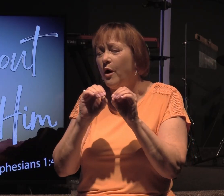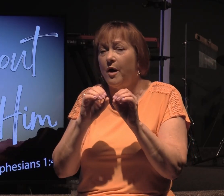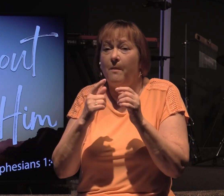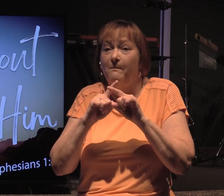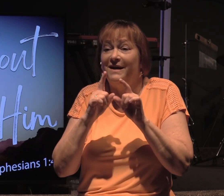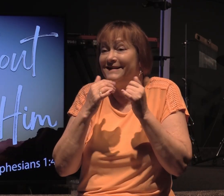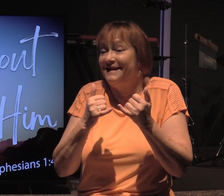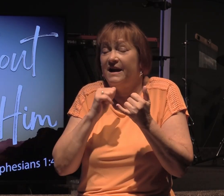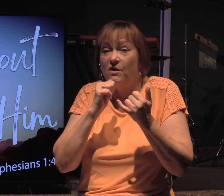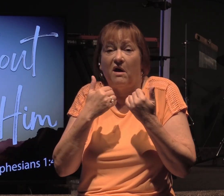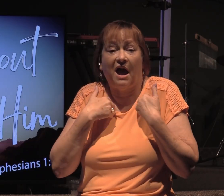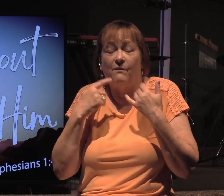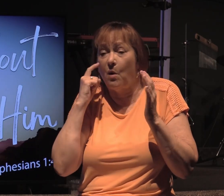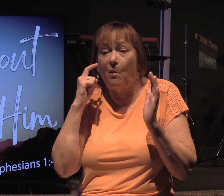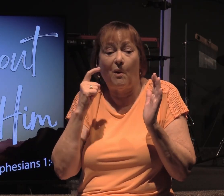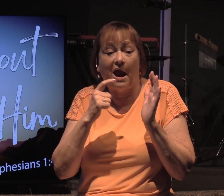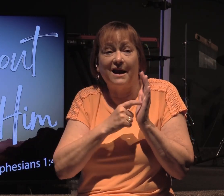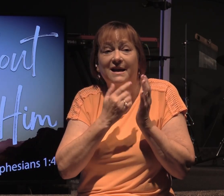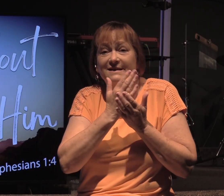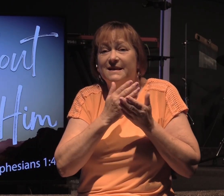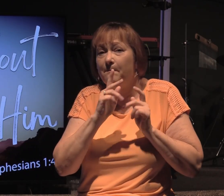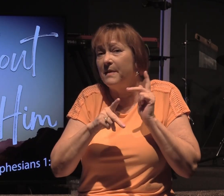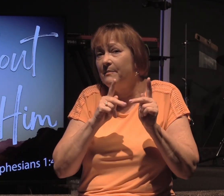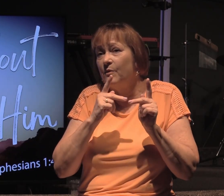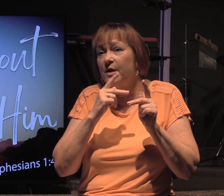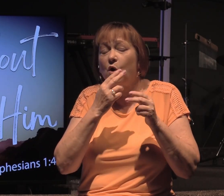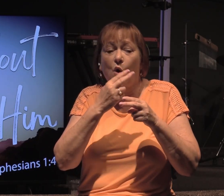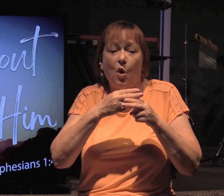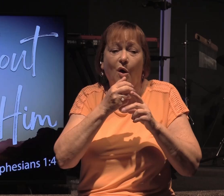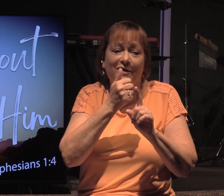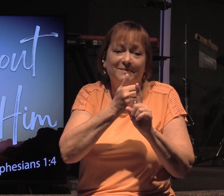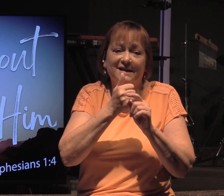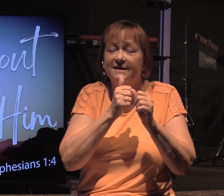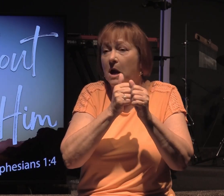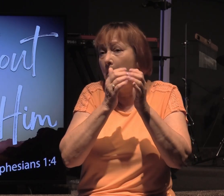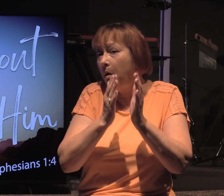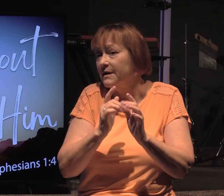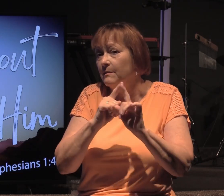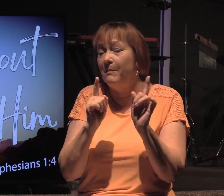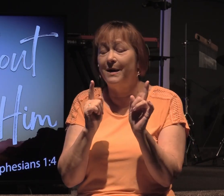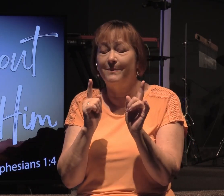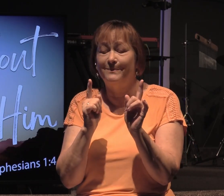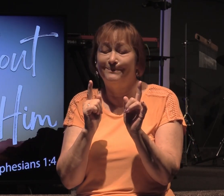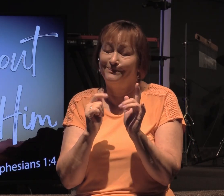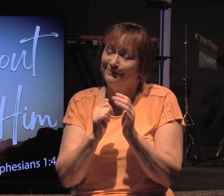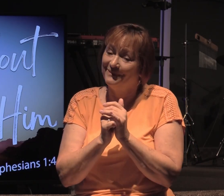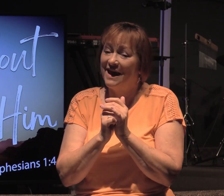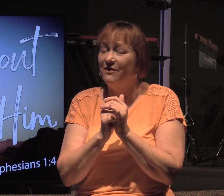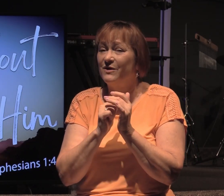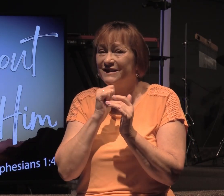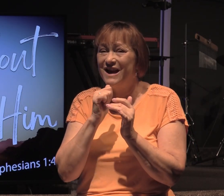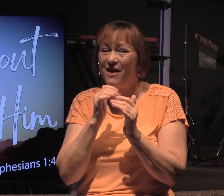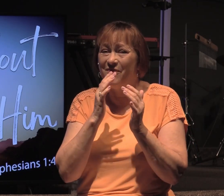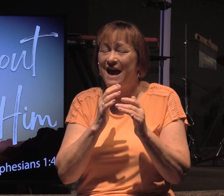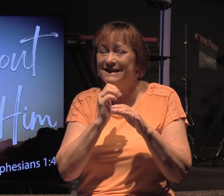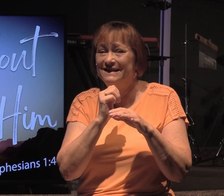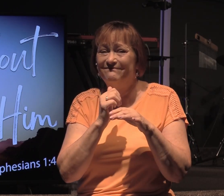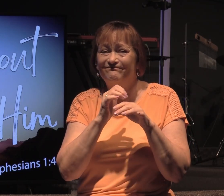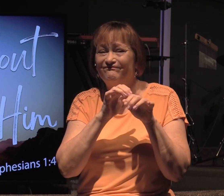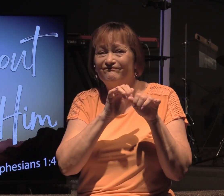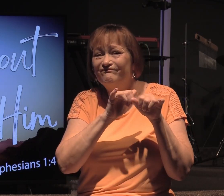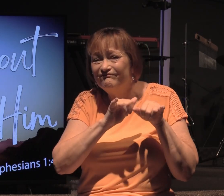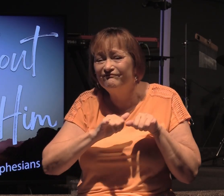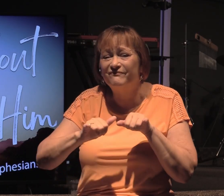don't have, we don't recognize, some people would call themselves an apostle. But there isn't that status